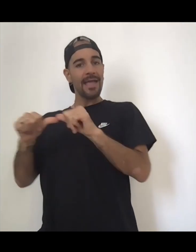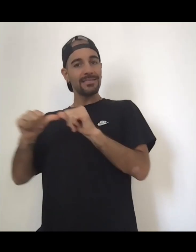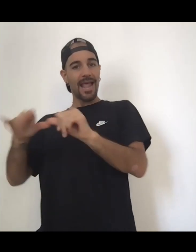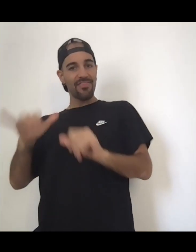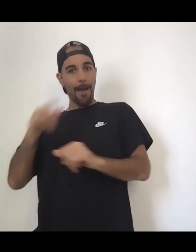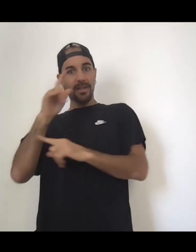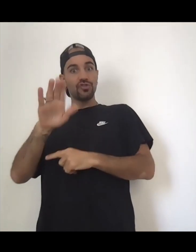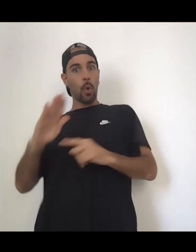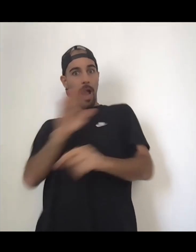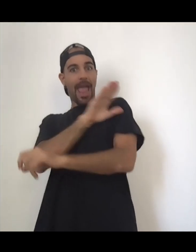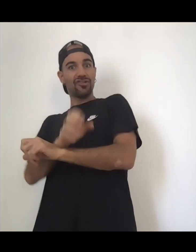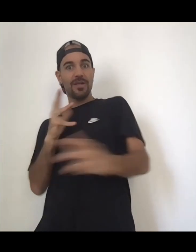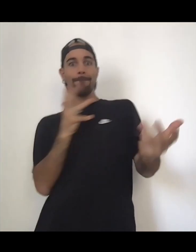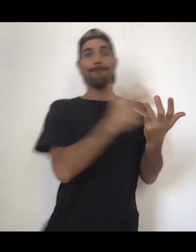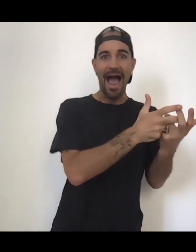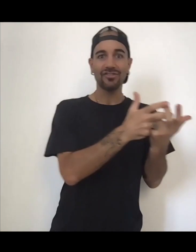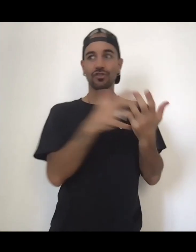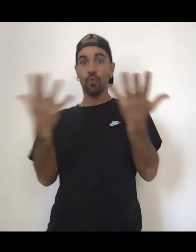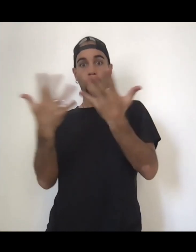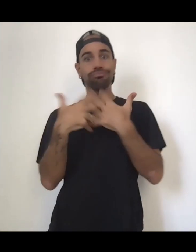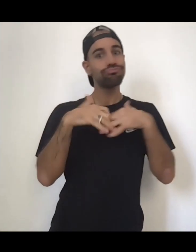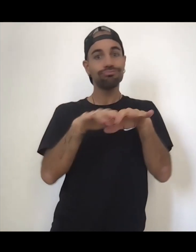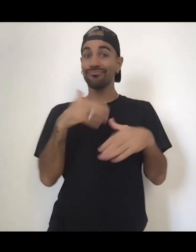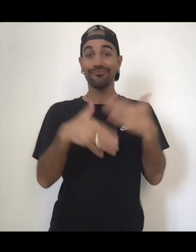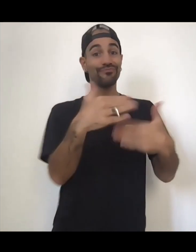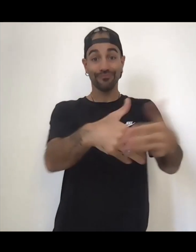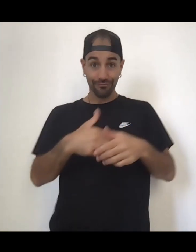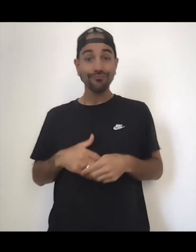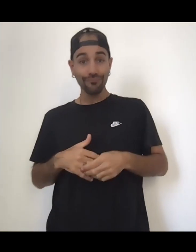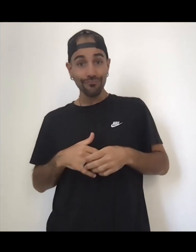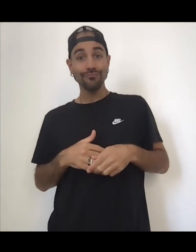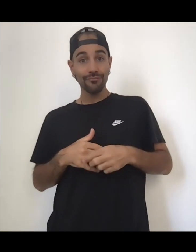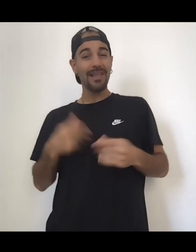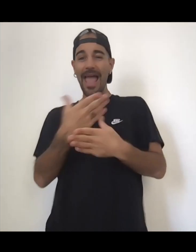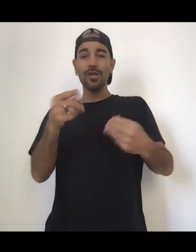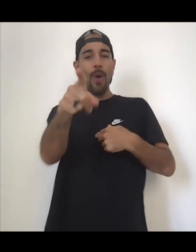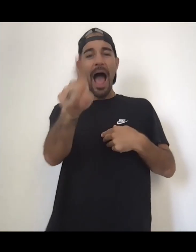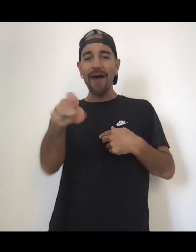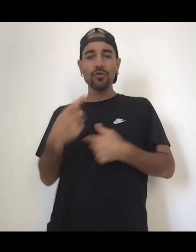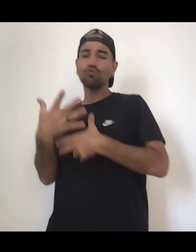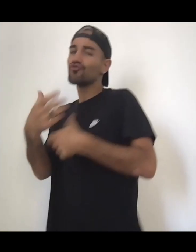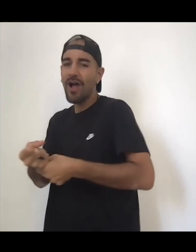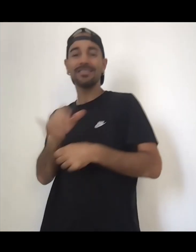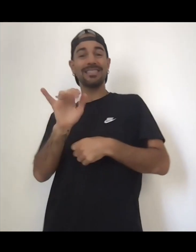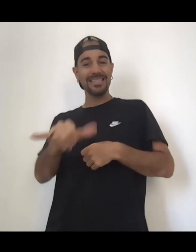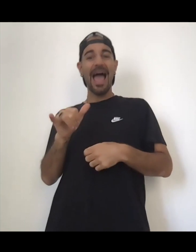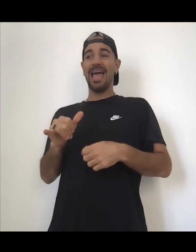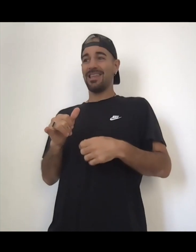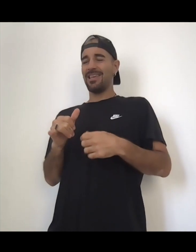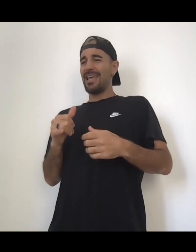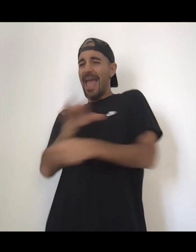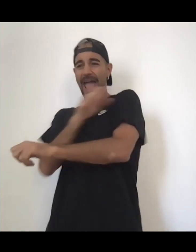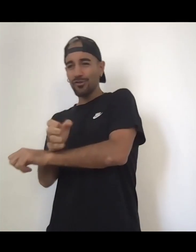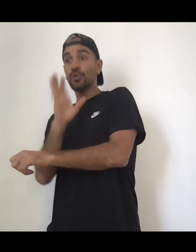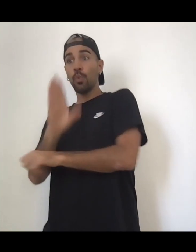to you because it does and it will it may not come to you in the way you thought or in the form that you thought or